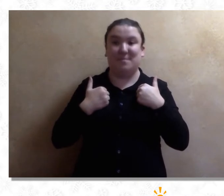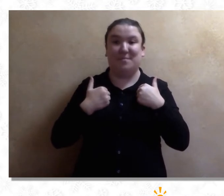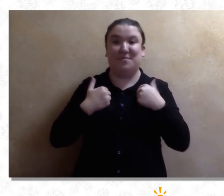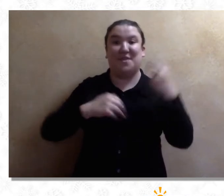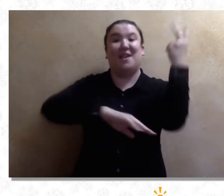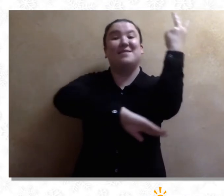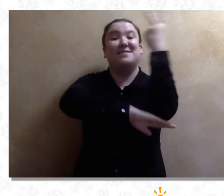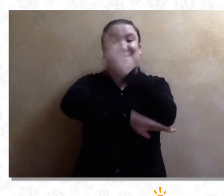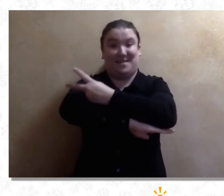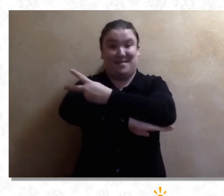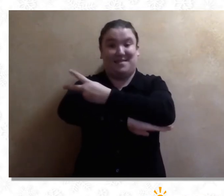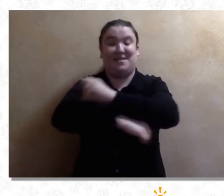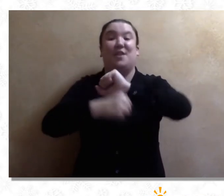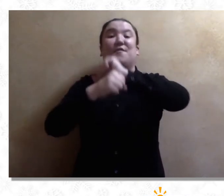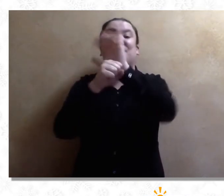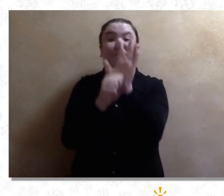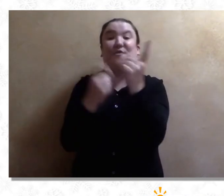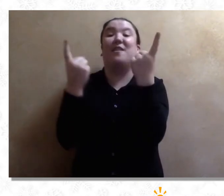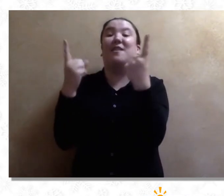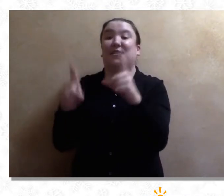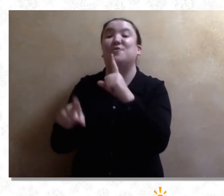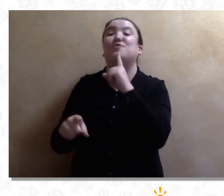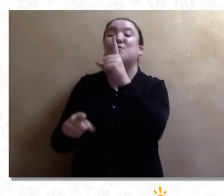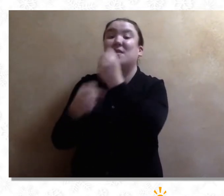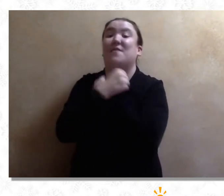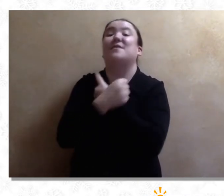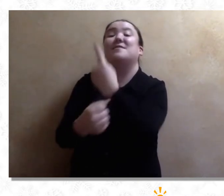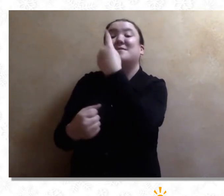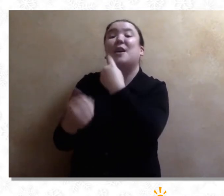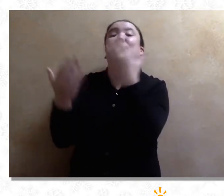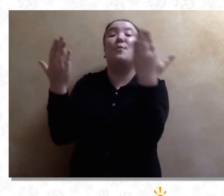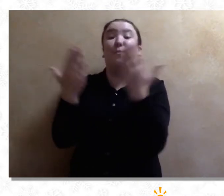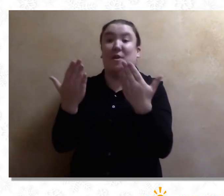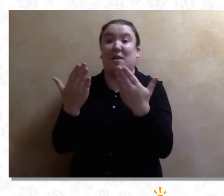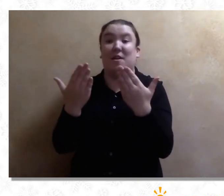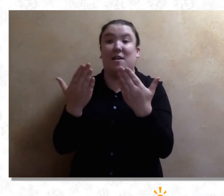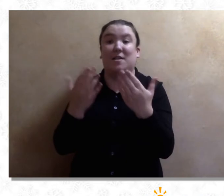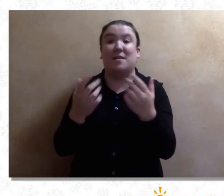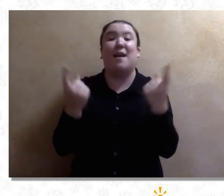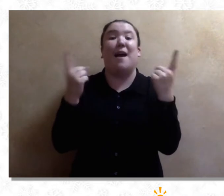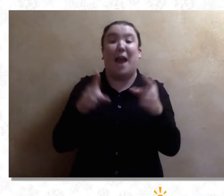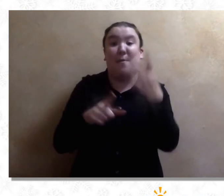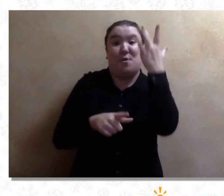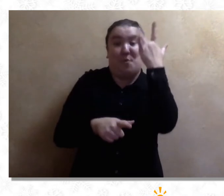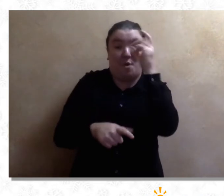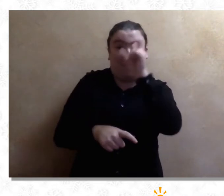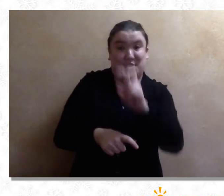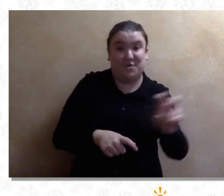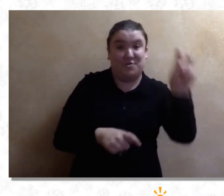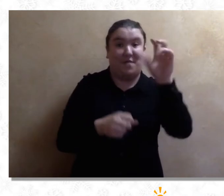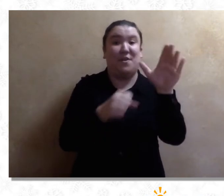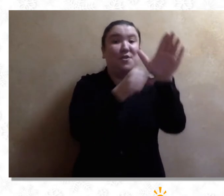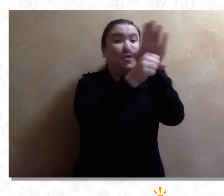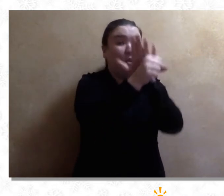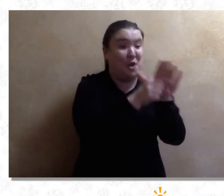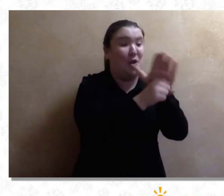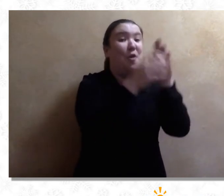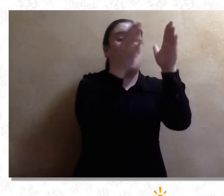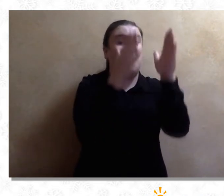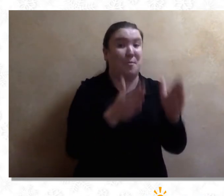On the second day of COVID, my true love said to me, It's all from travel, there's a case